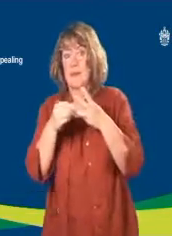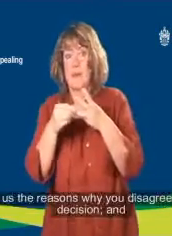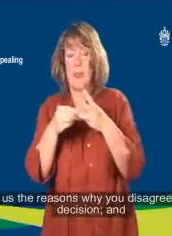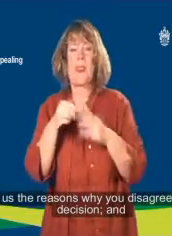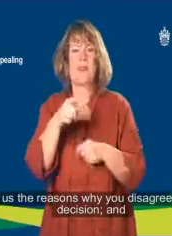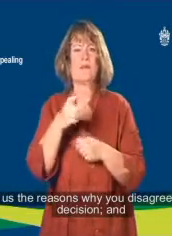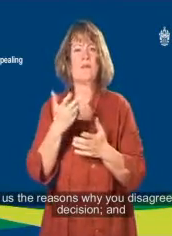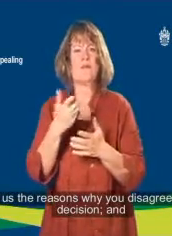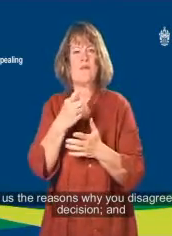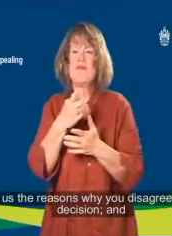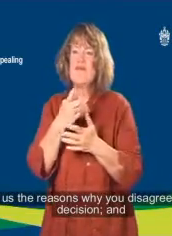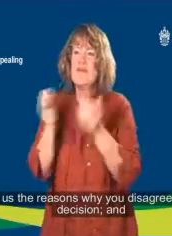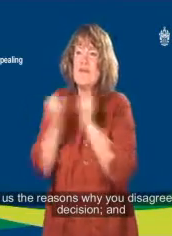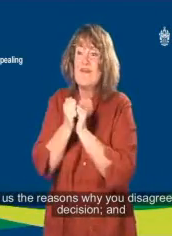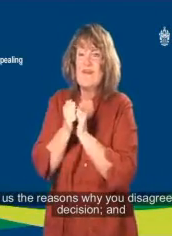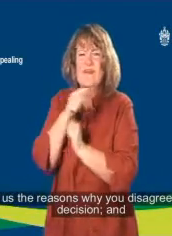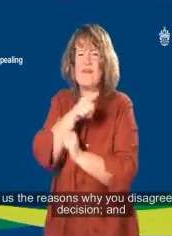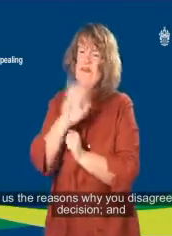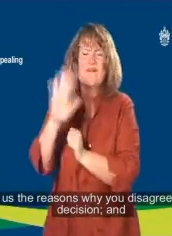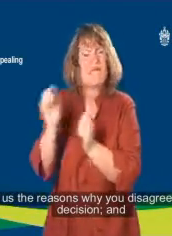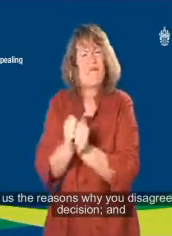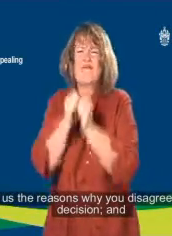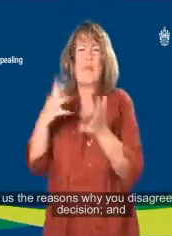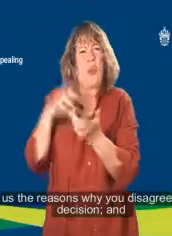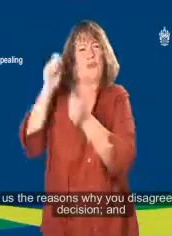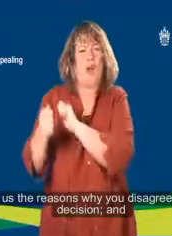and c tell us the reasons why you disagree with the decision